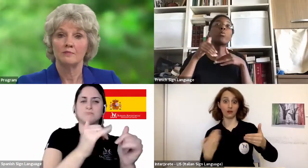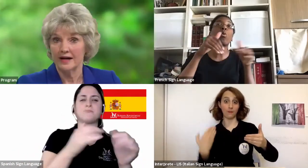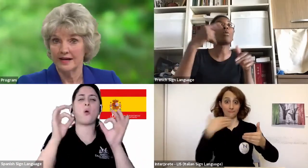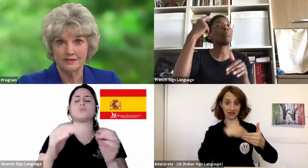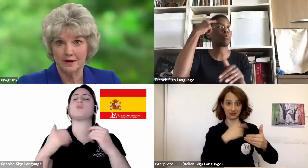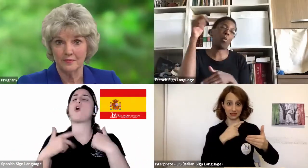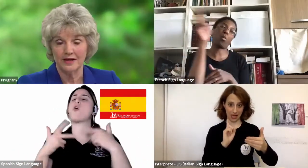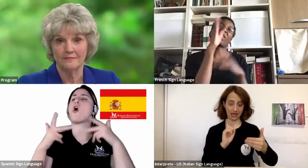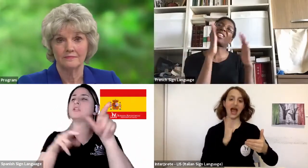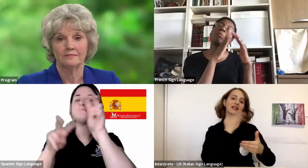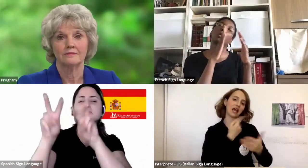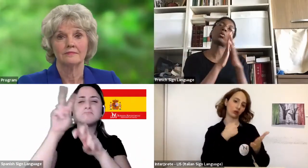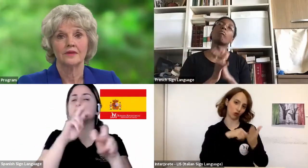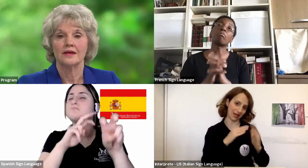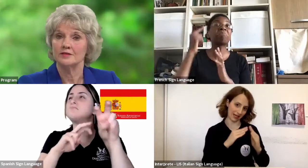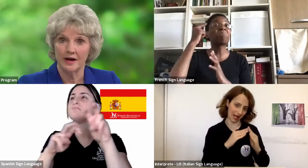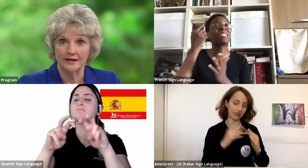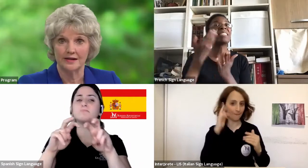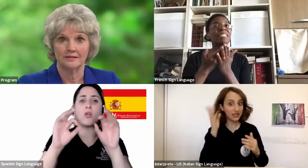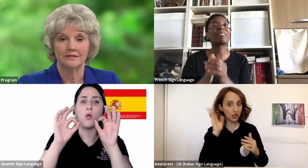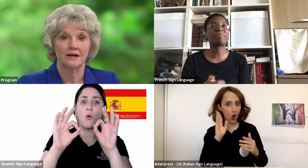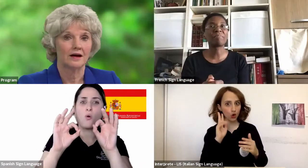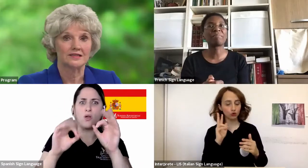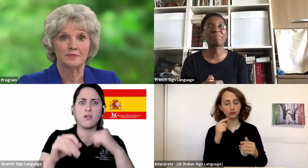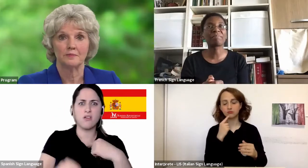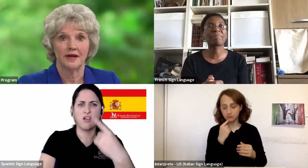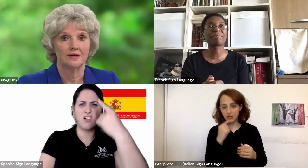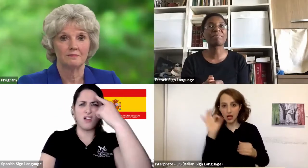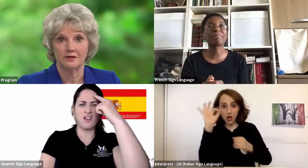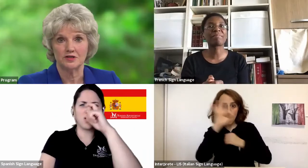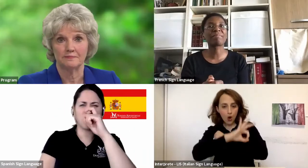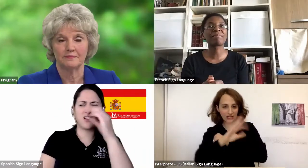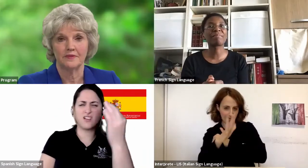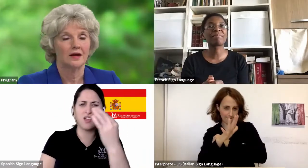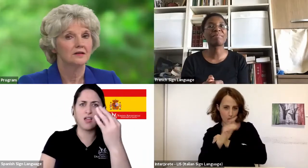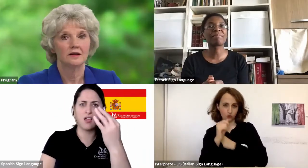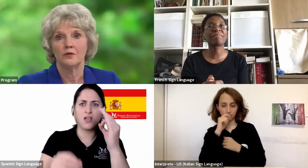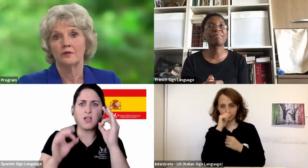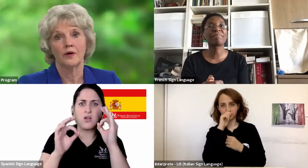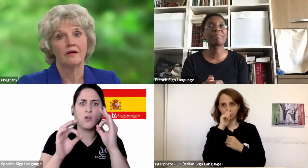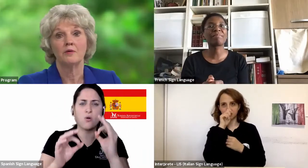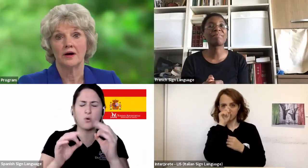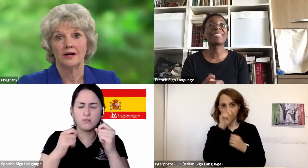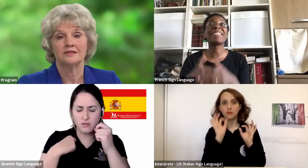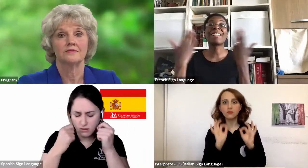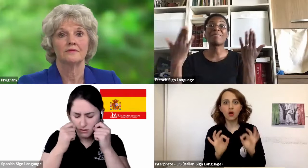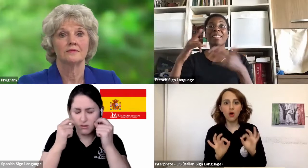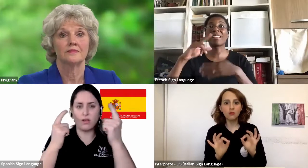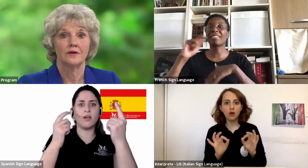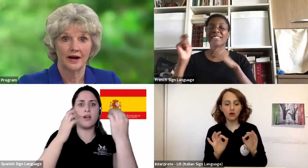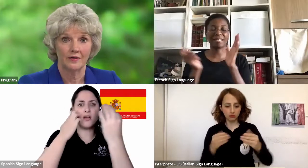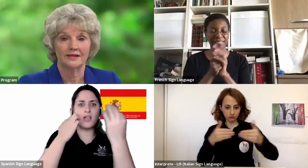My next memory is awakening in a hospital bed in Belgium, not knowing where I was